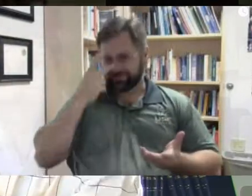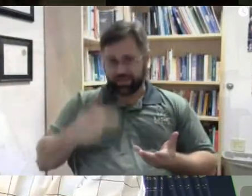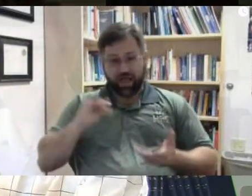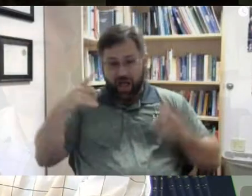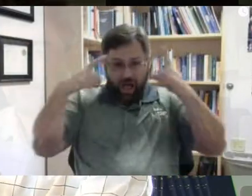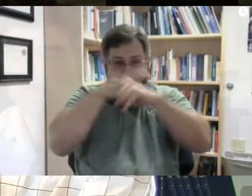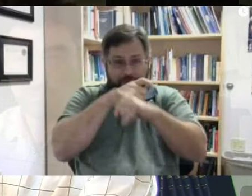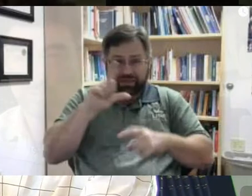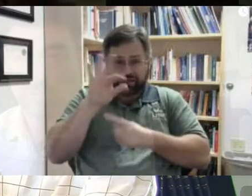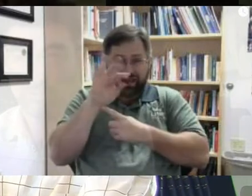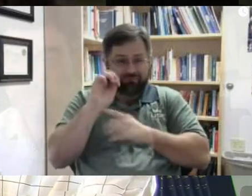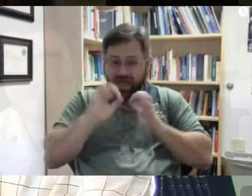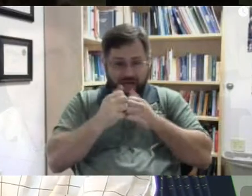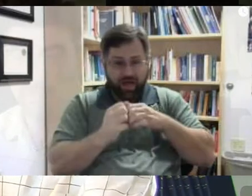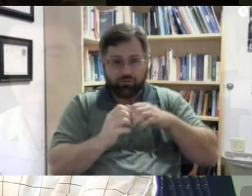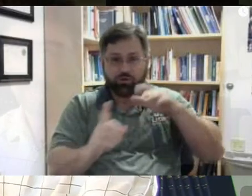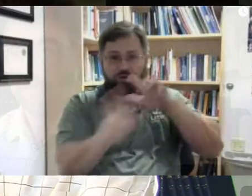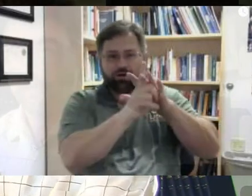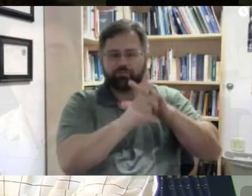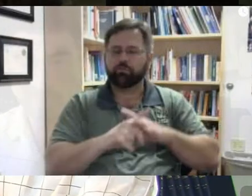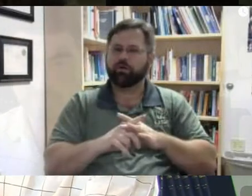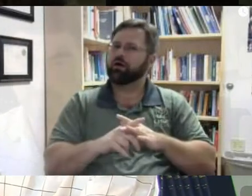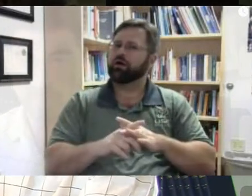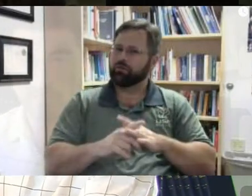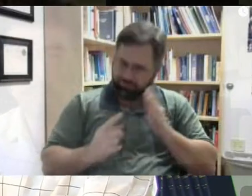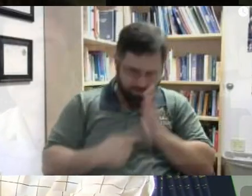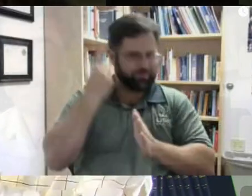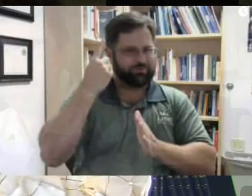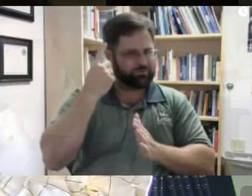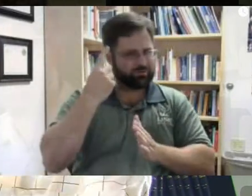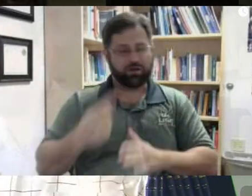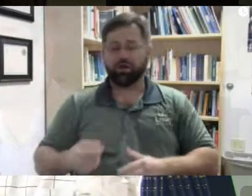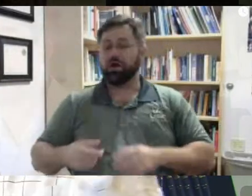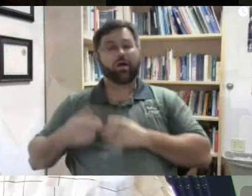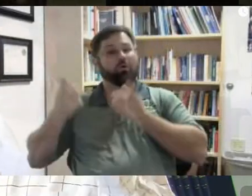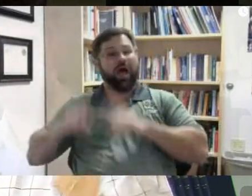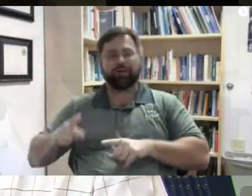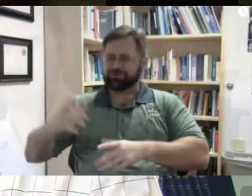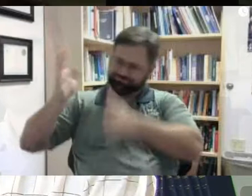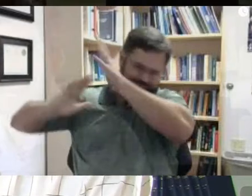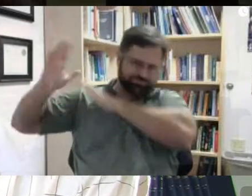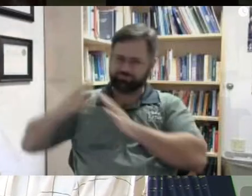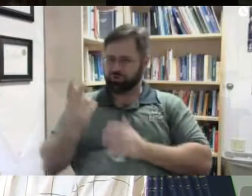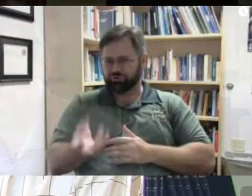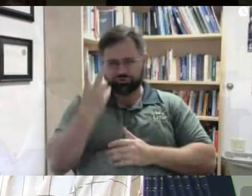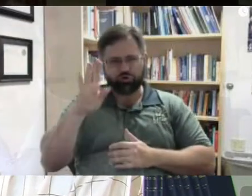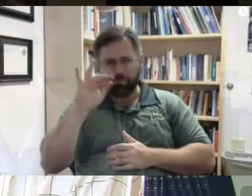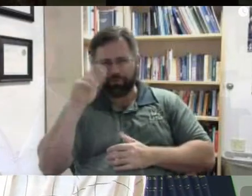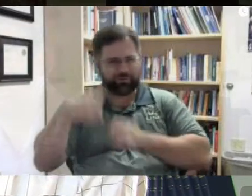fusion between two bacteria two billion years ago and this explosion then after that giving rise to all complex life on Earth